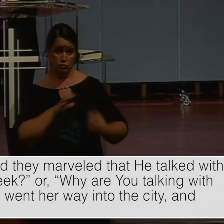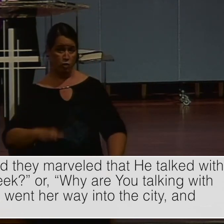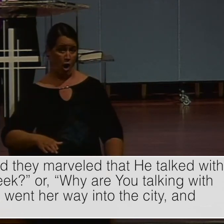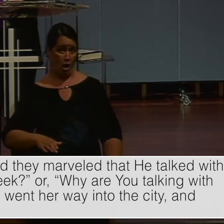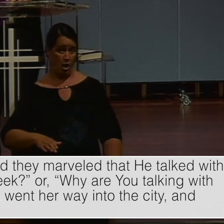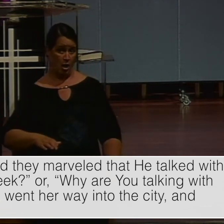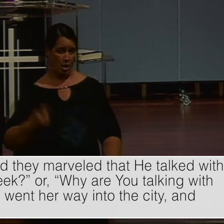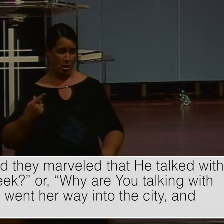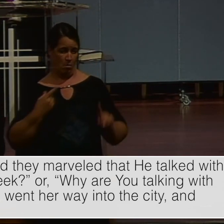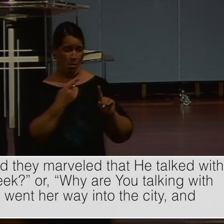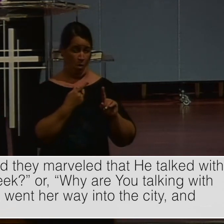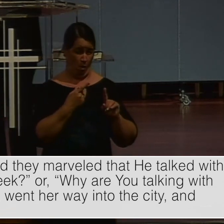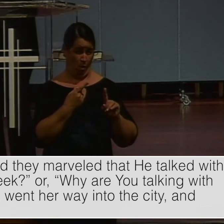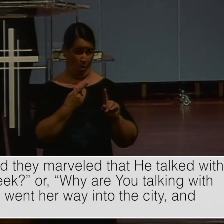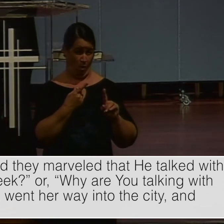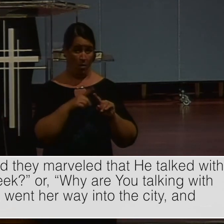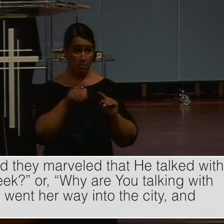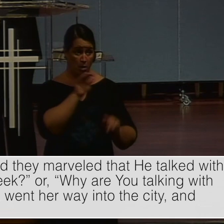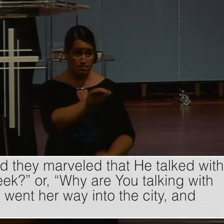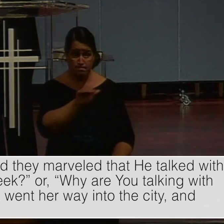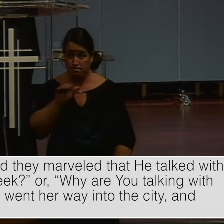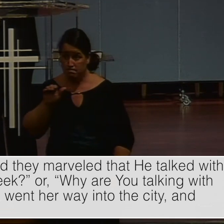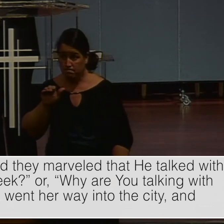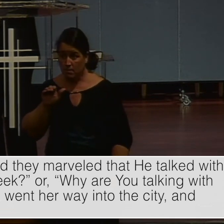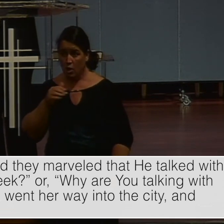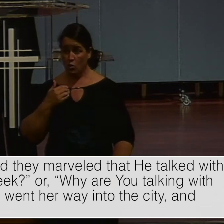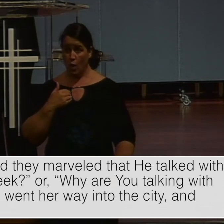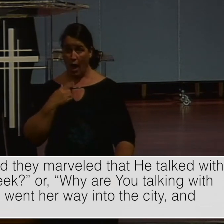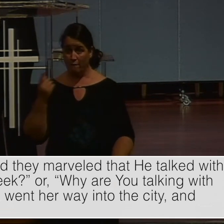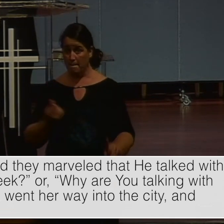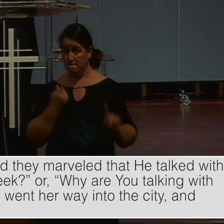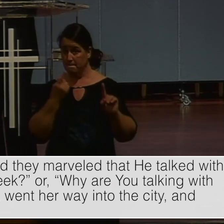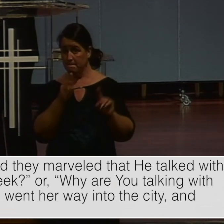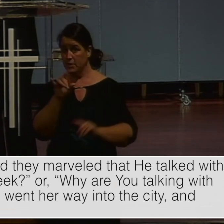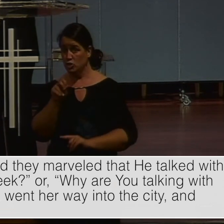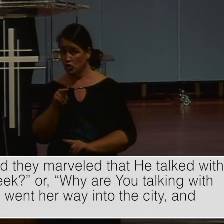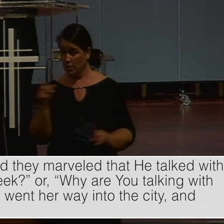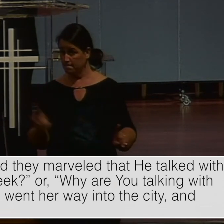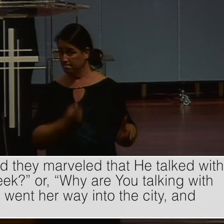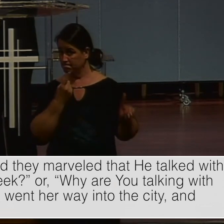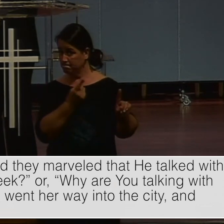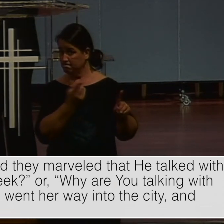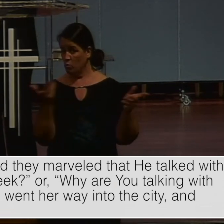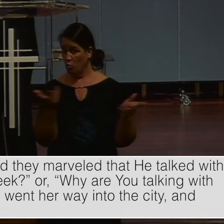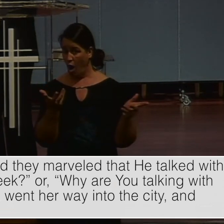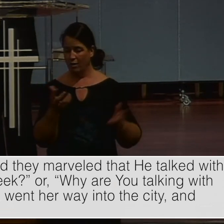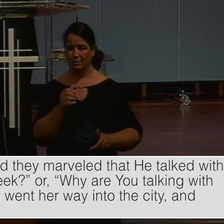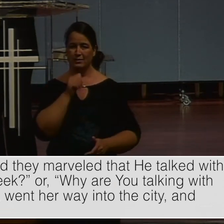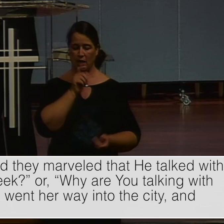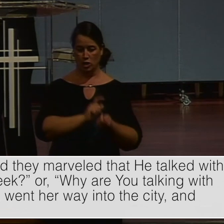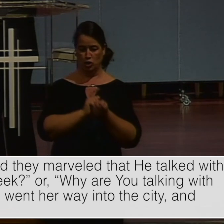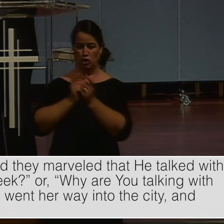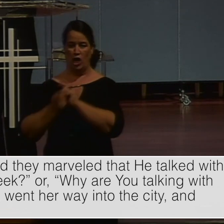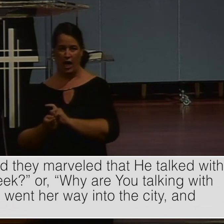His mission. But dear ones. This would be a good time. To remind the church. We have a mission. The mission isn't altered. By. By a pandemic. It's never going to be altered.